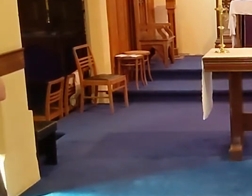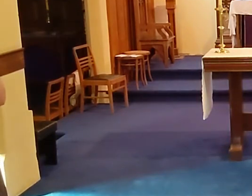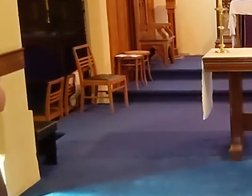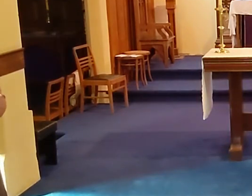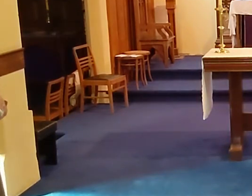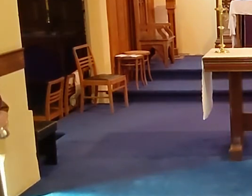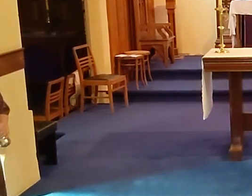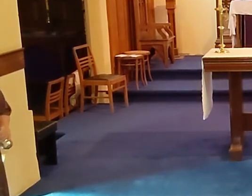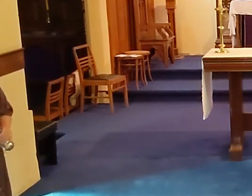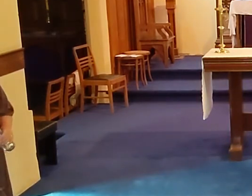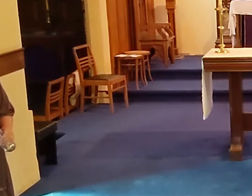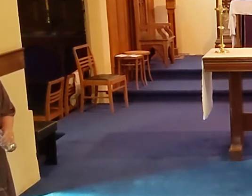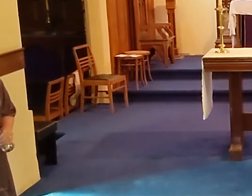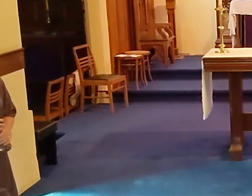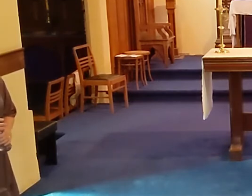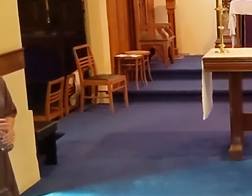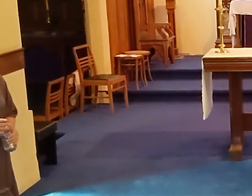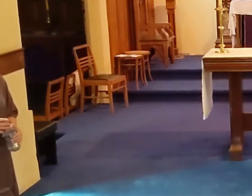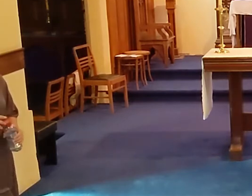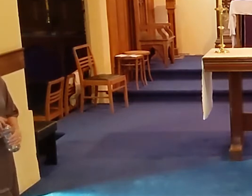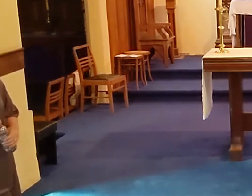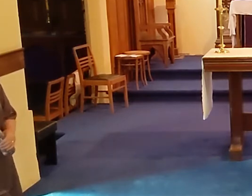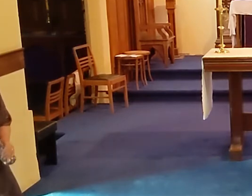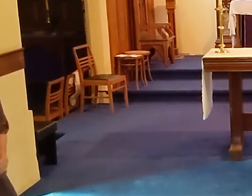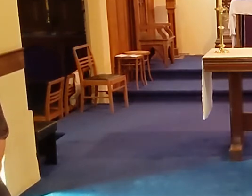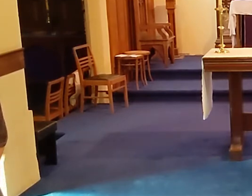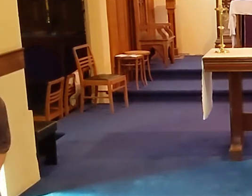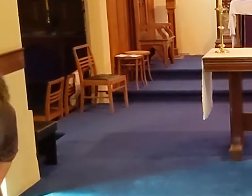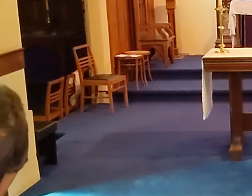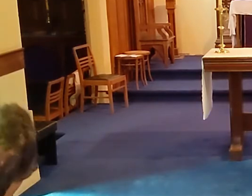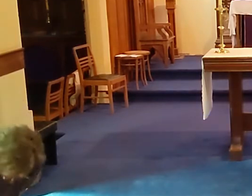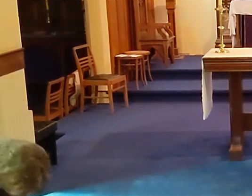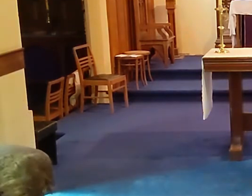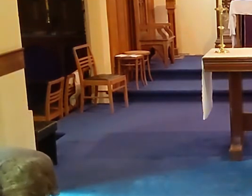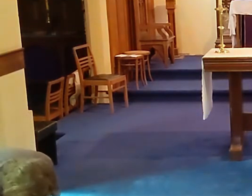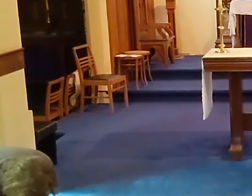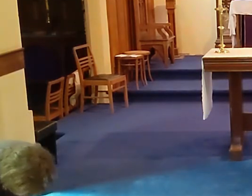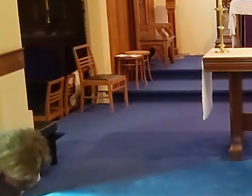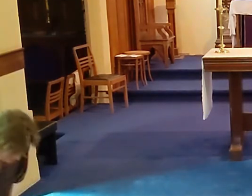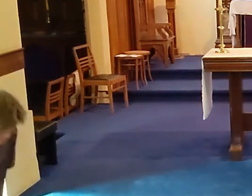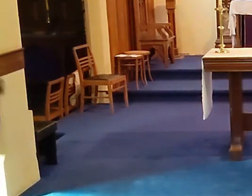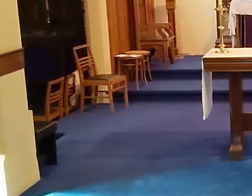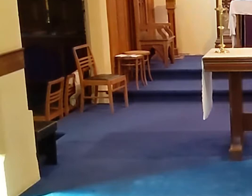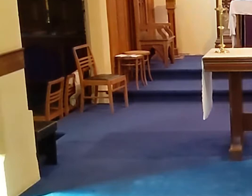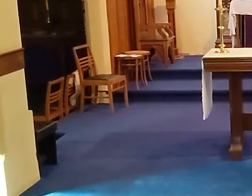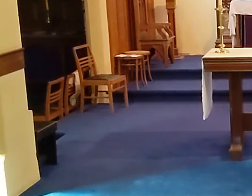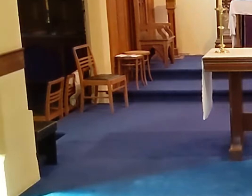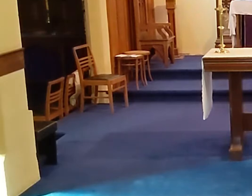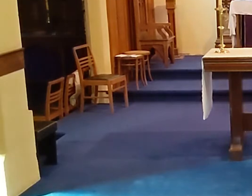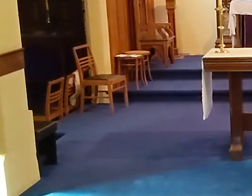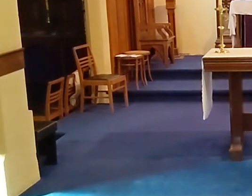yeah, early on, we, the company I worked for has a New York office, so they were hit hard. And then